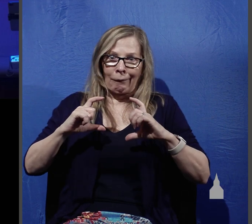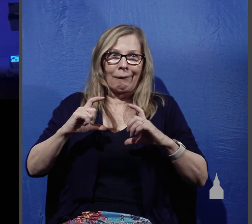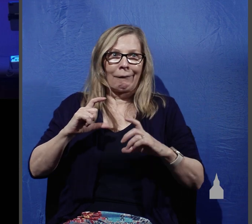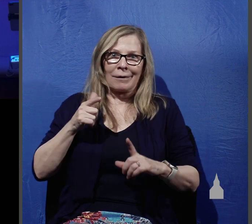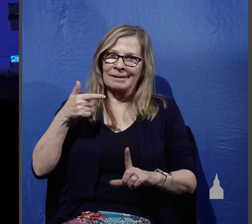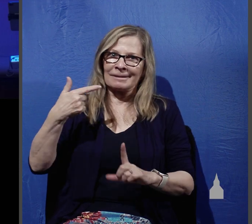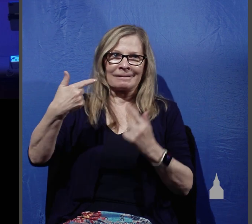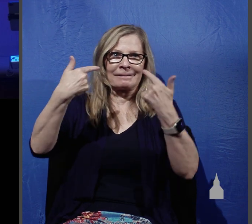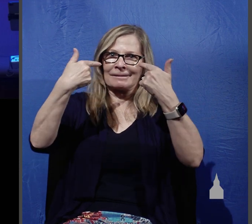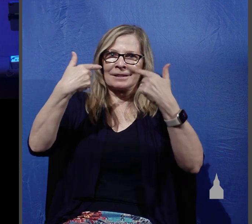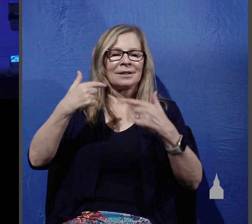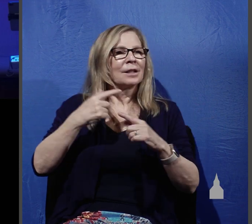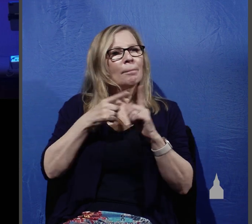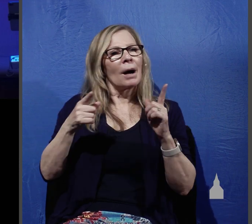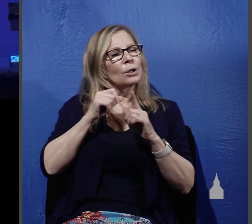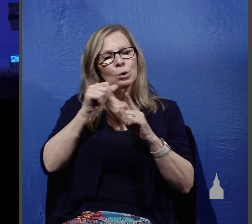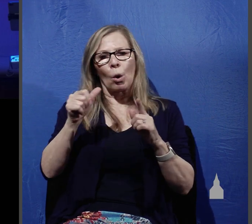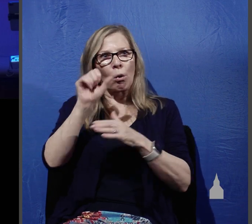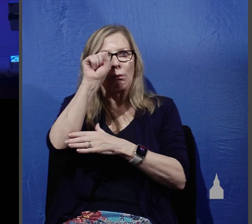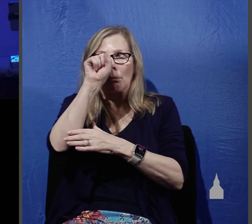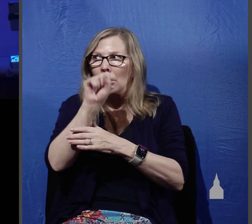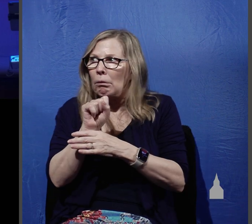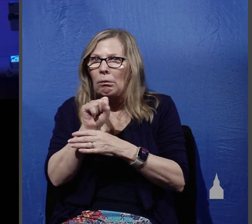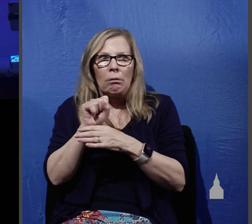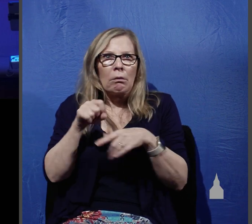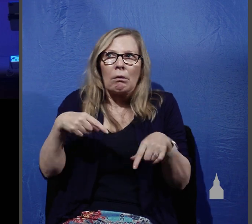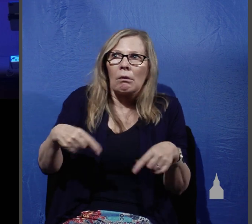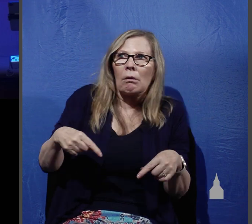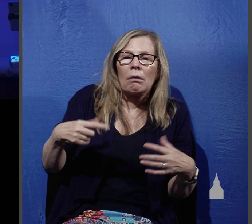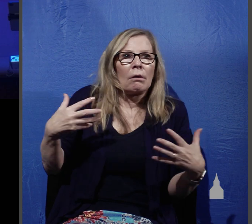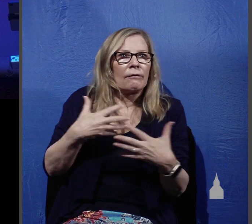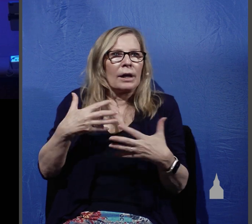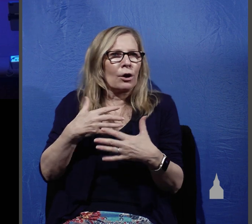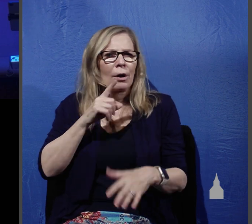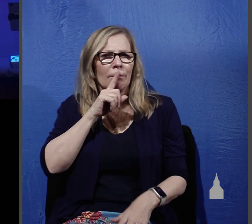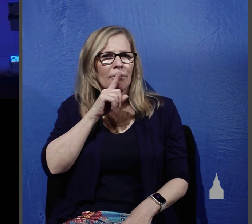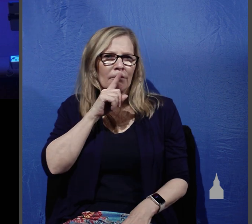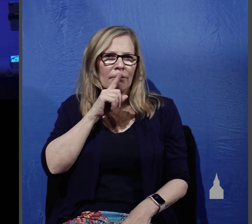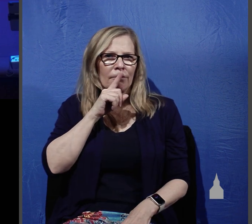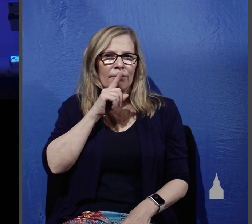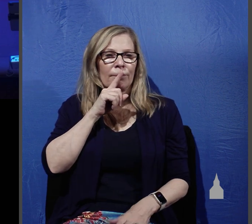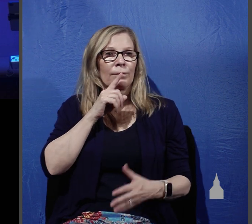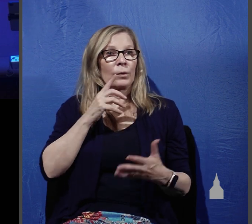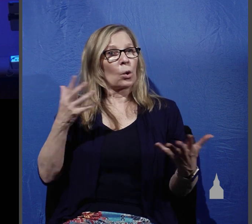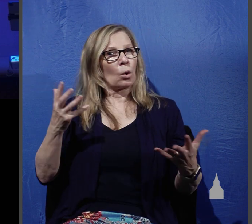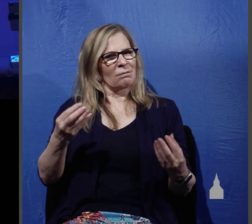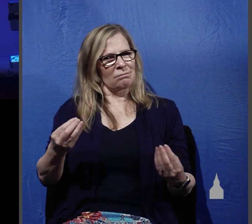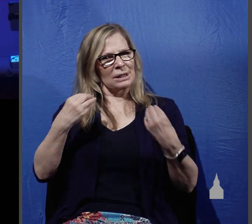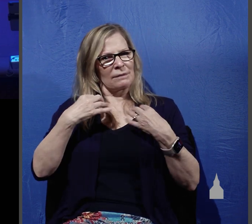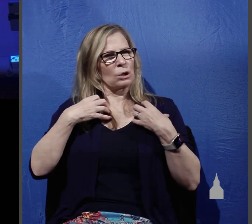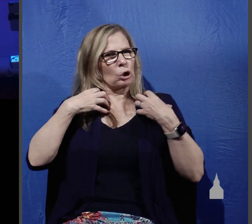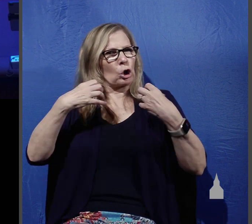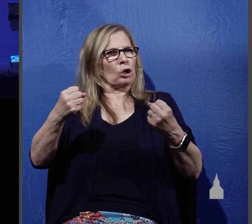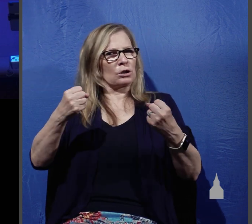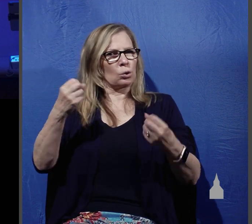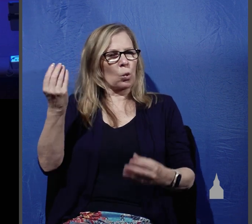but don't cower in fear and don't shirk your responsibility you see what gives us courage and